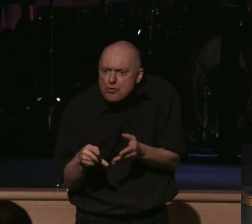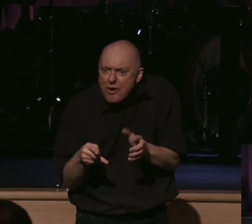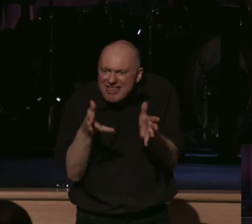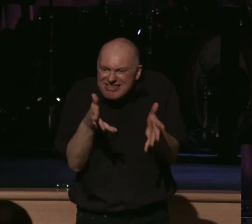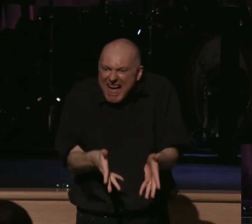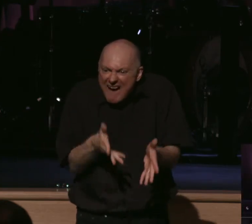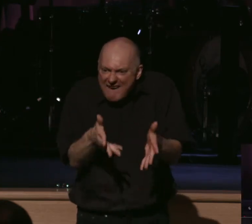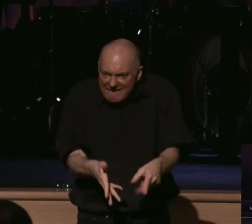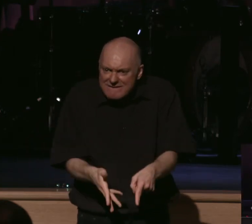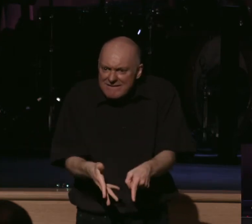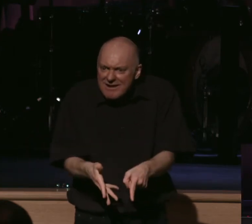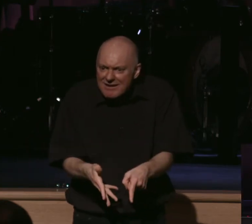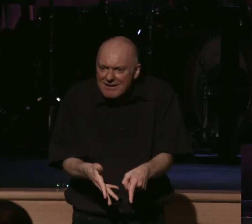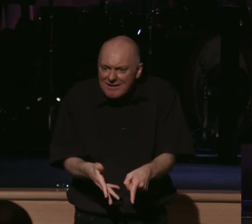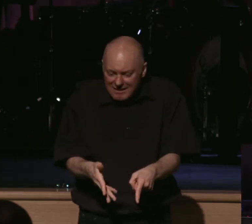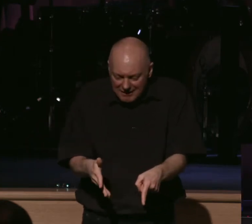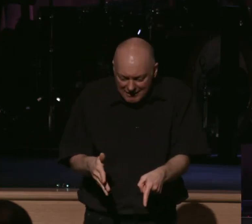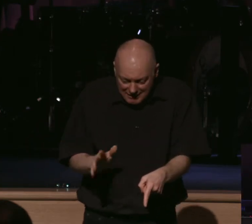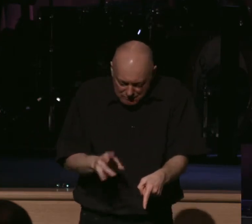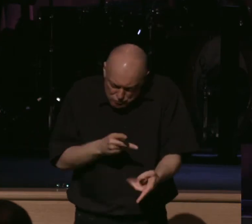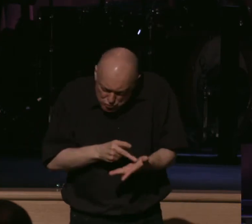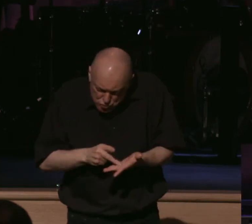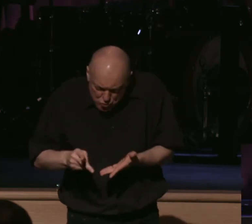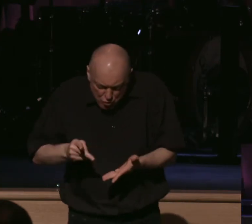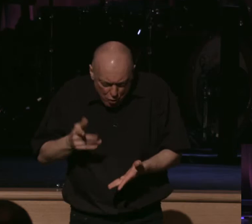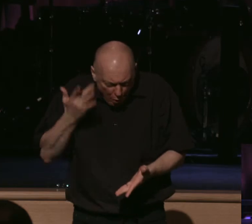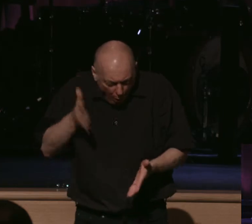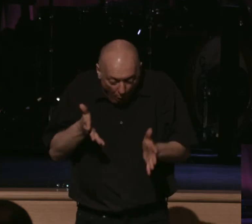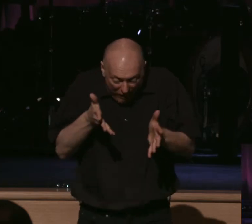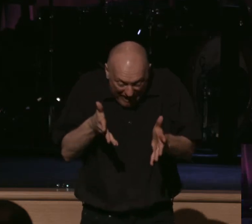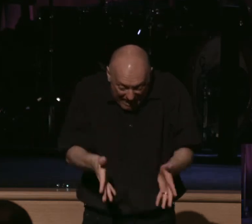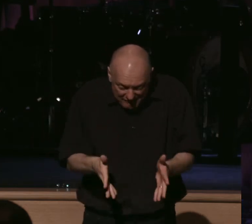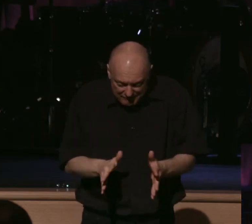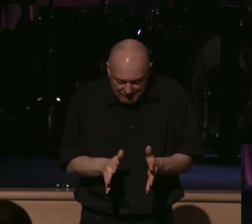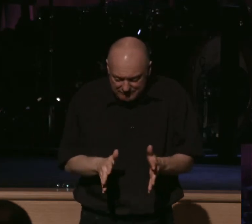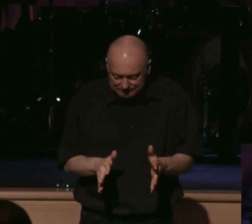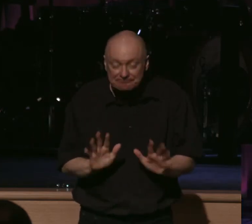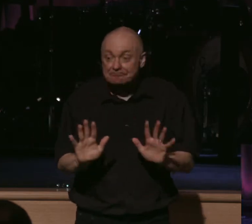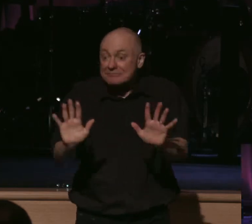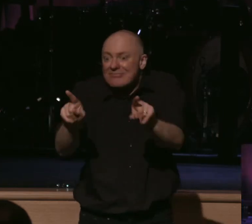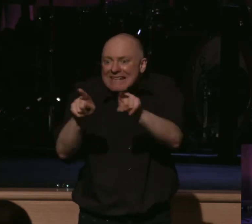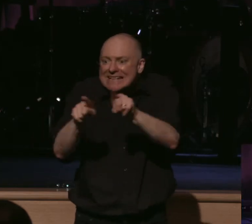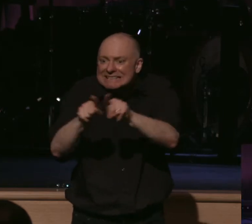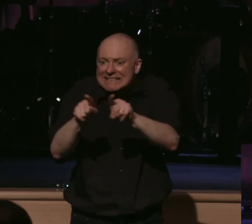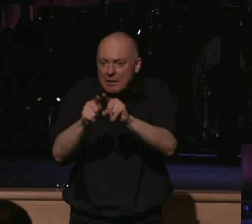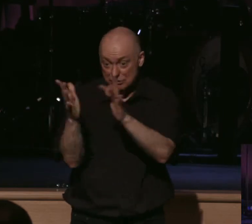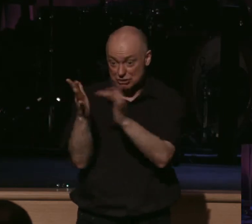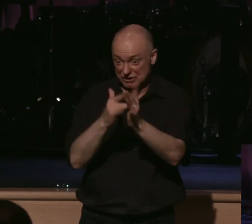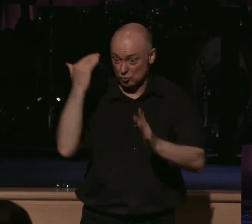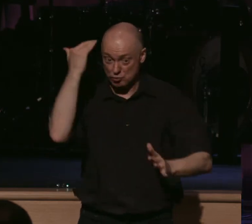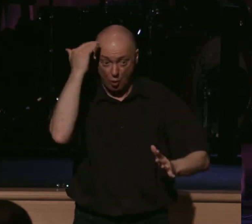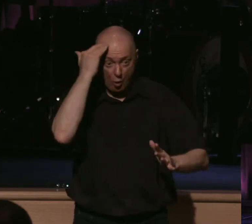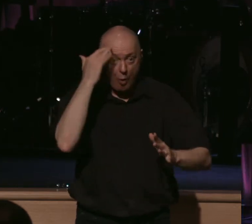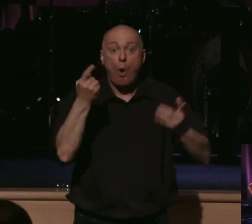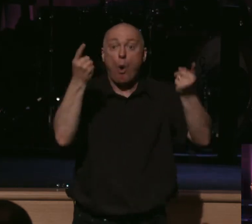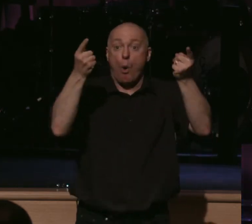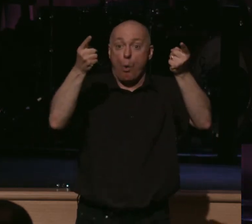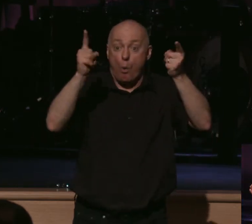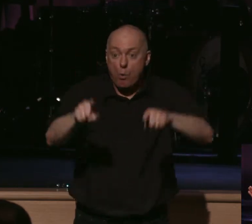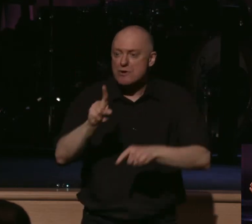thereby leaving the gold more pure than when it first started off. Jesus knows this. When the true message